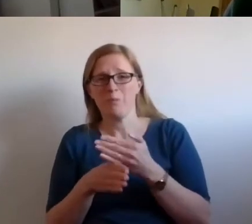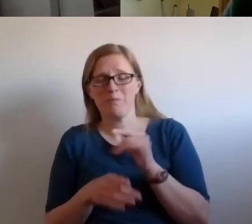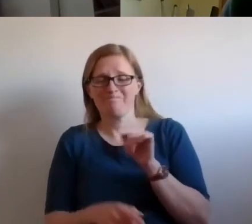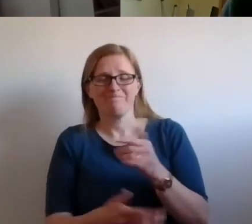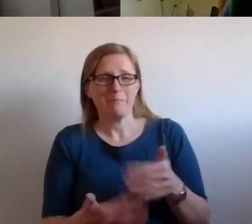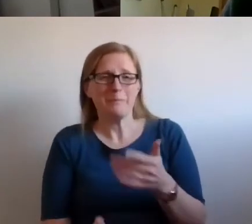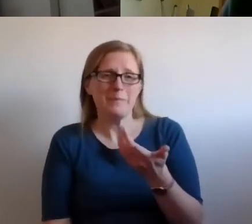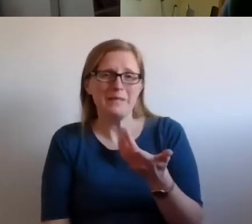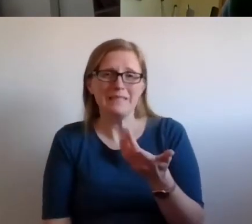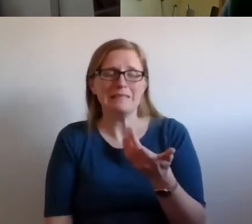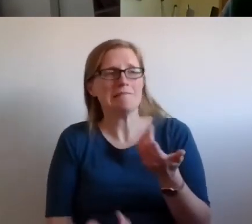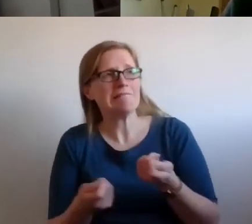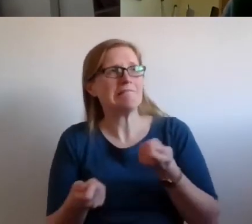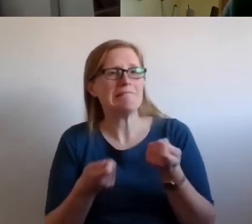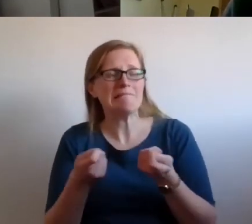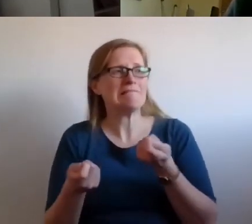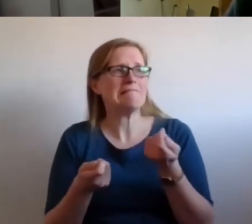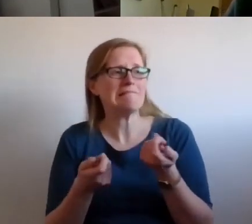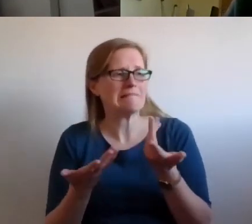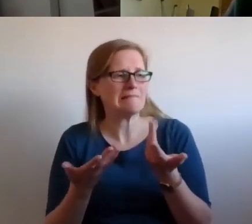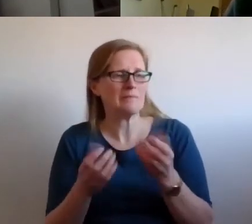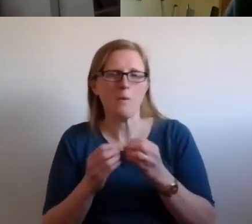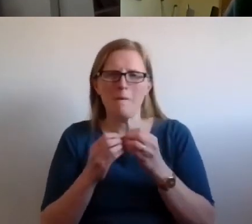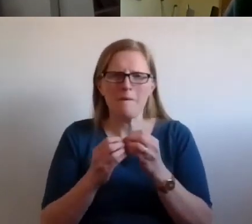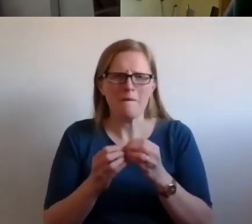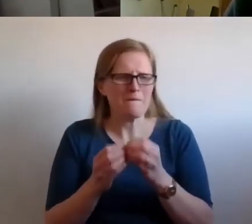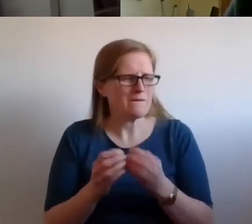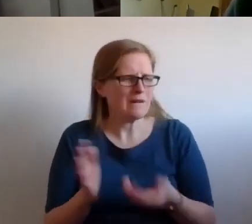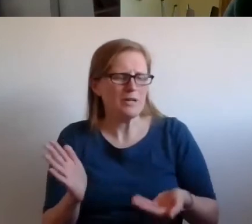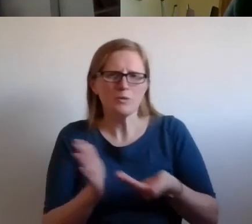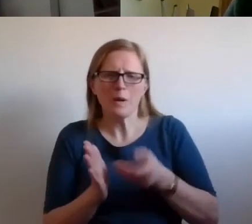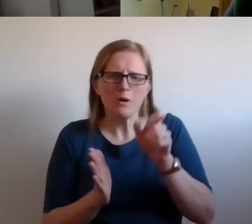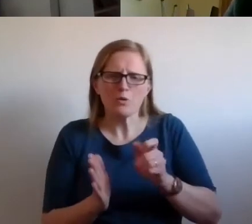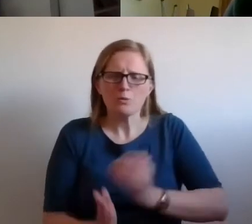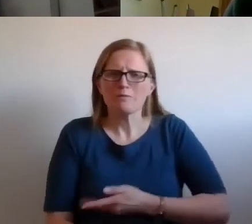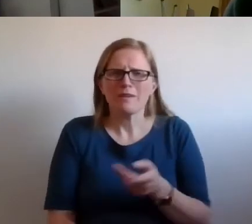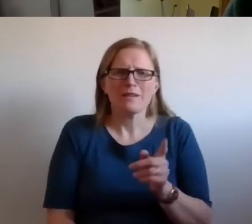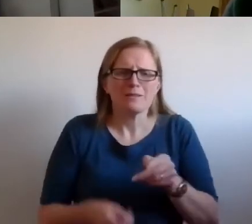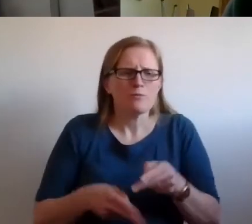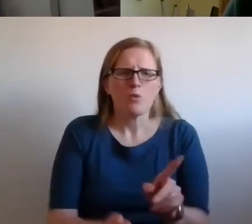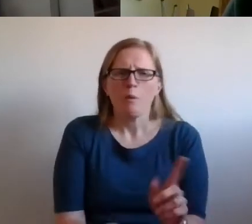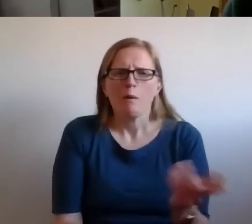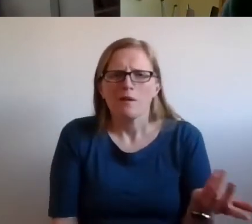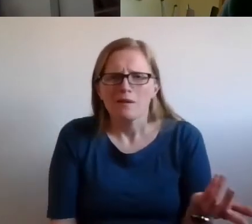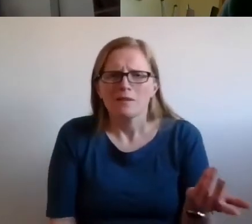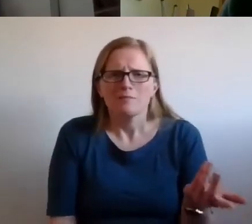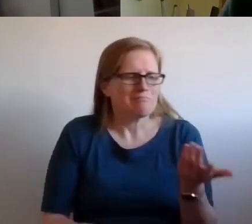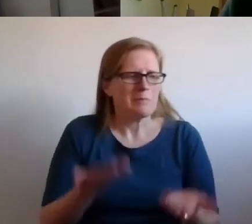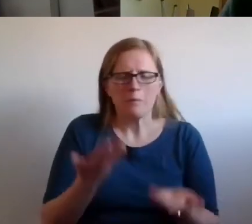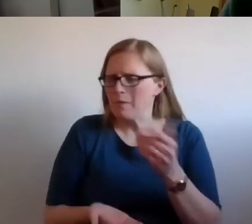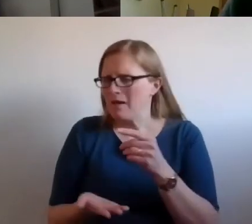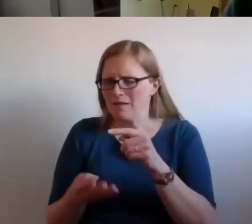face is what is the value added? What's the specific value added of the human rights approach when compared to